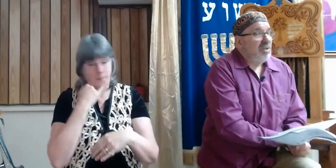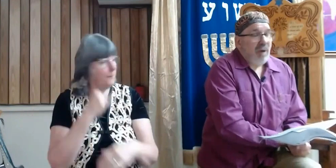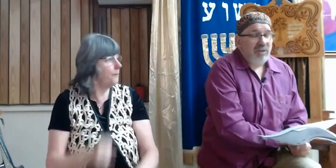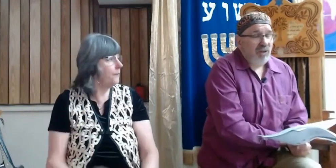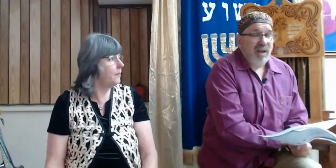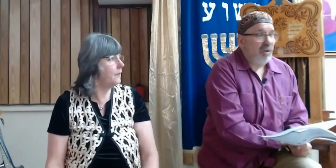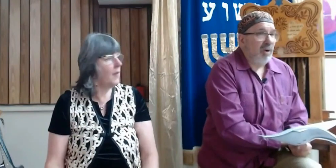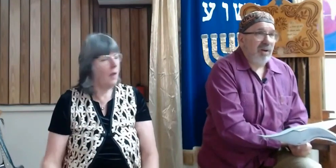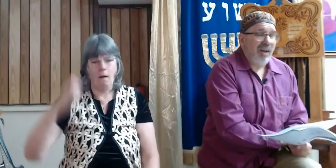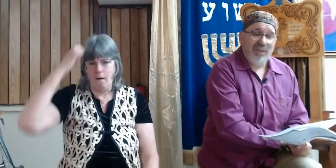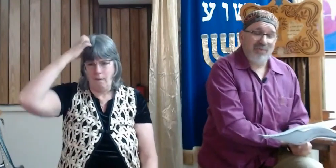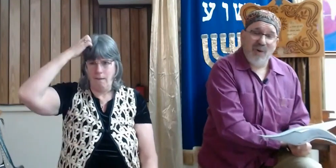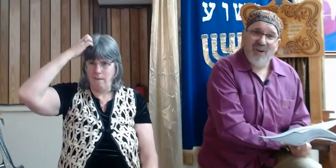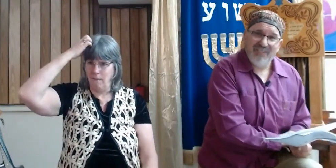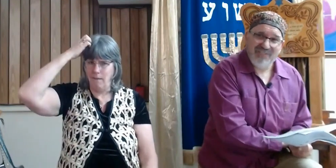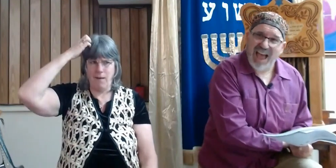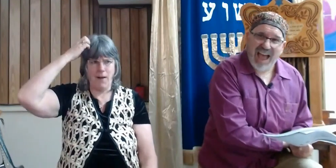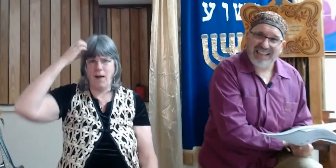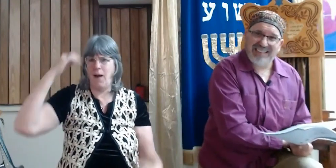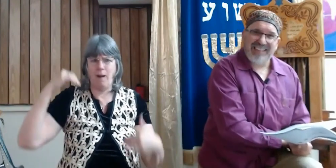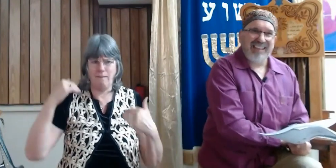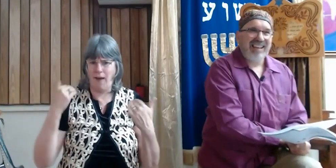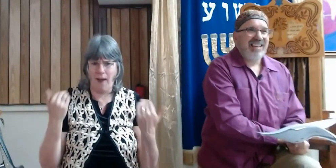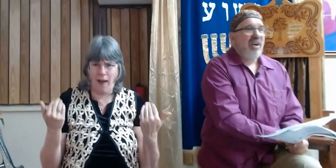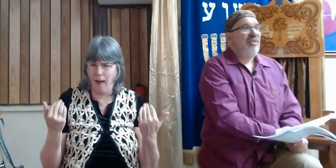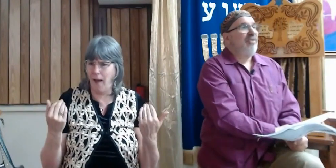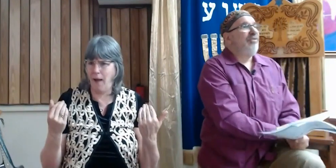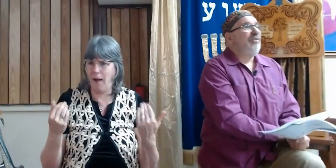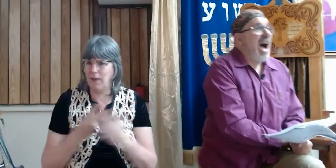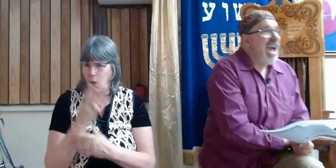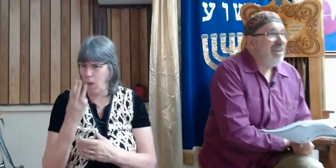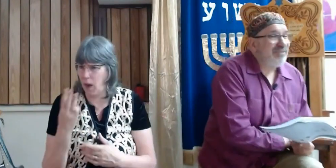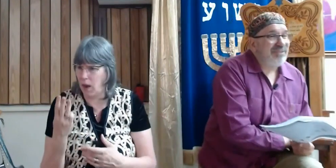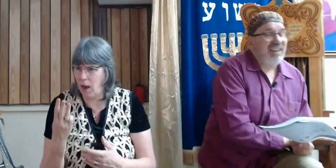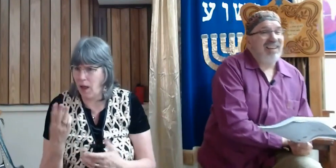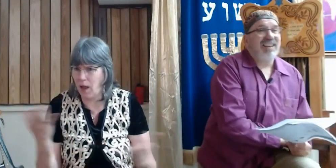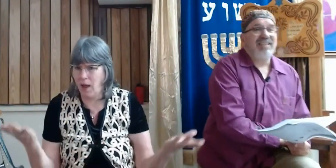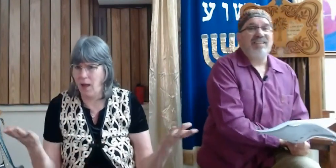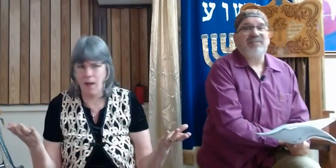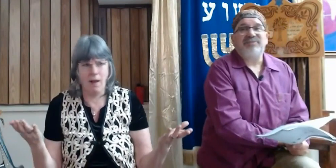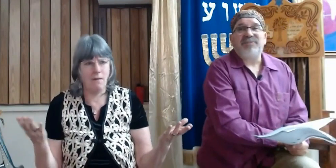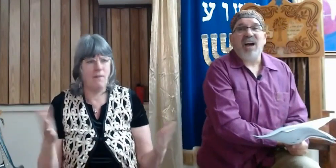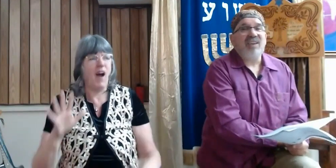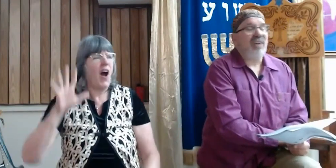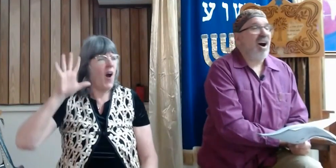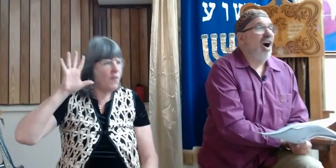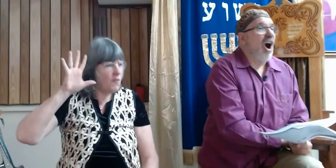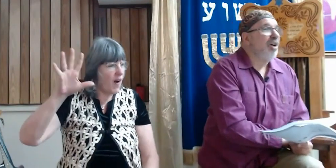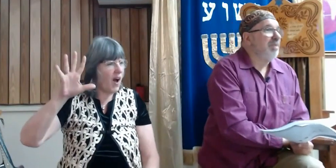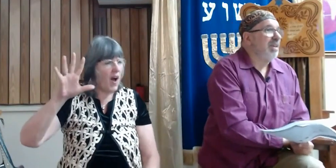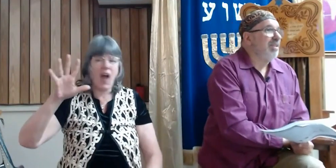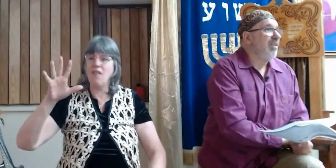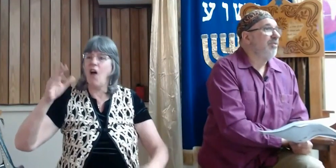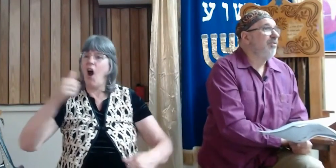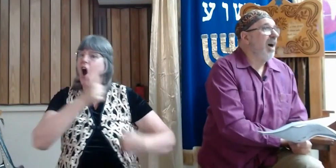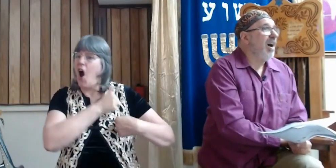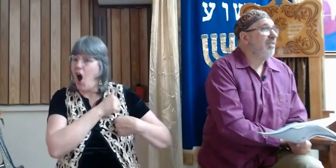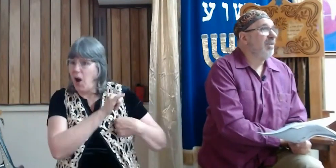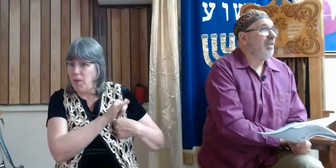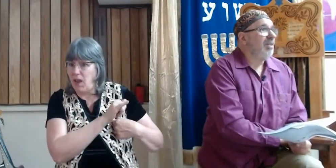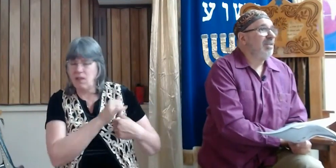you scratch your head, wonder how they want that. Five, five armies,